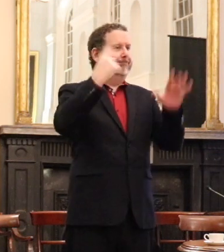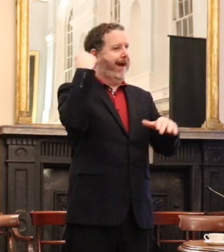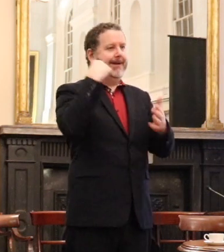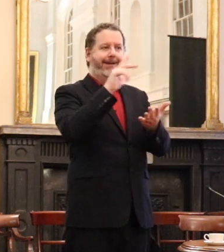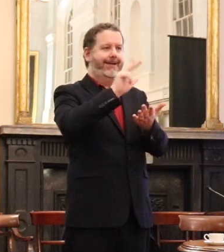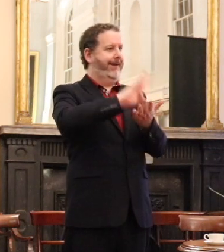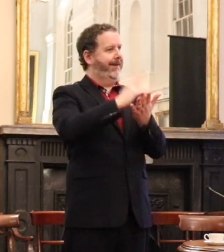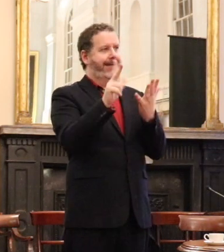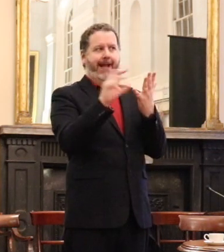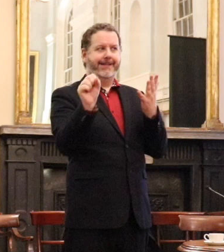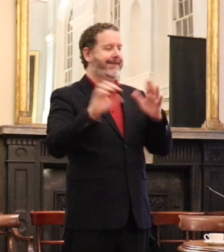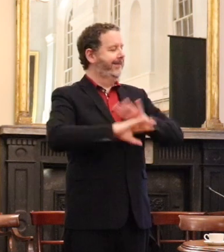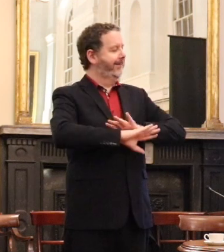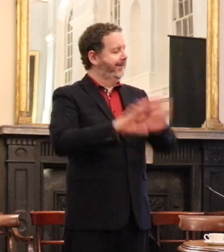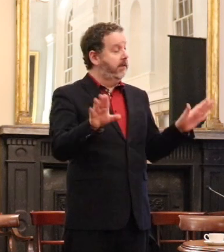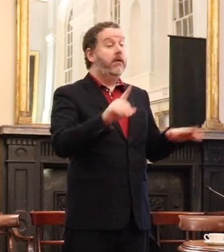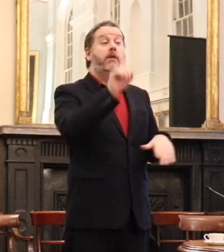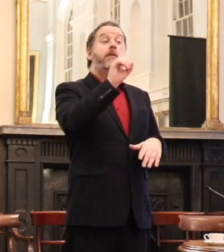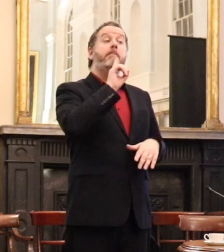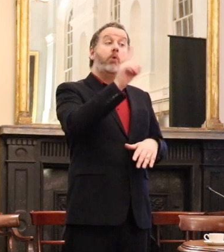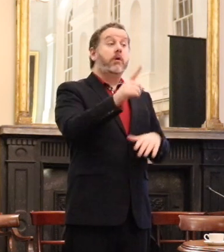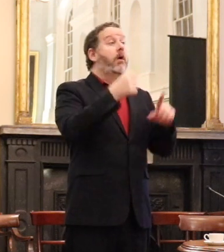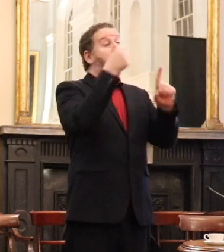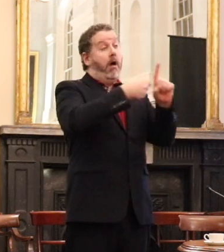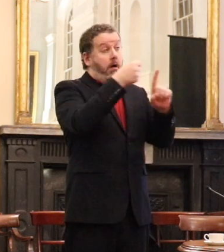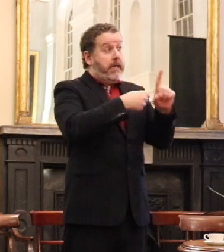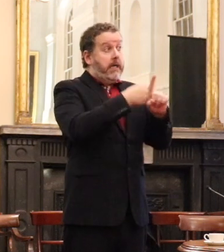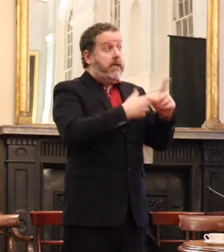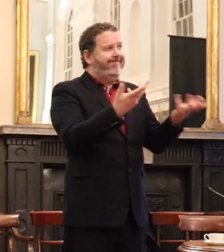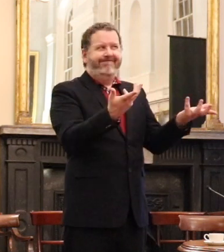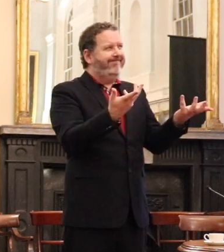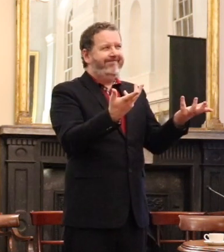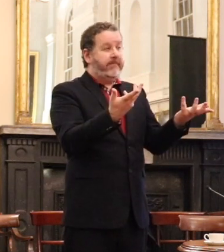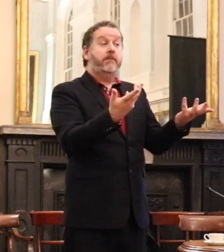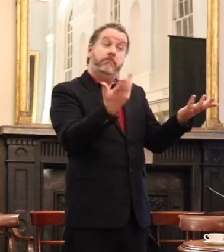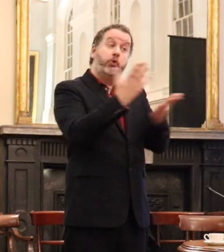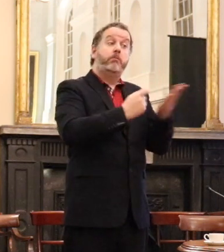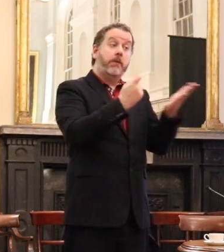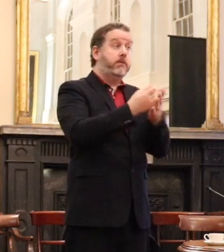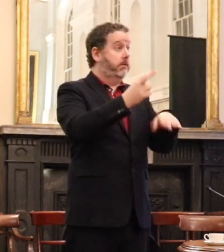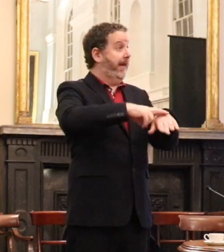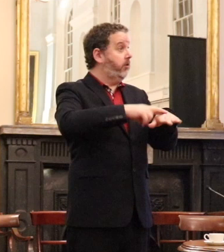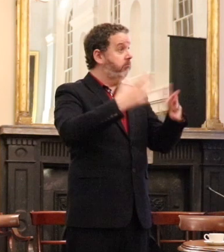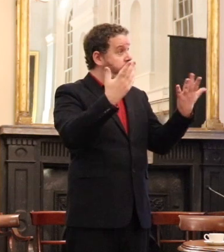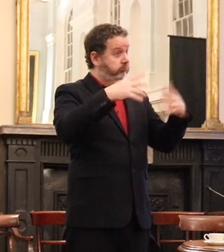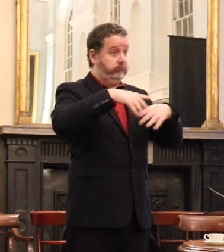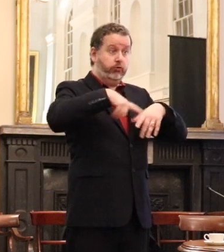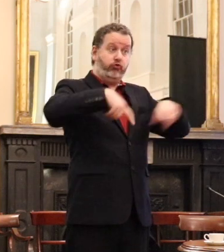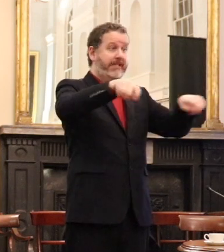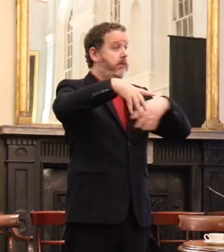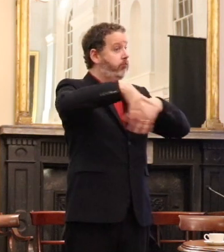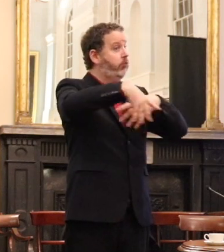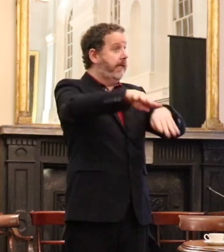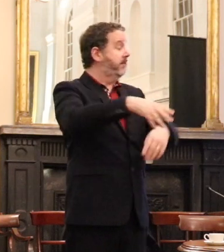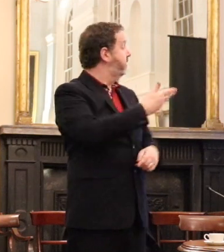though, lobbying itself is working to records with constraints of street protest. And here were class